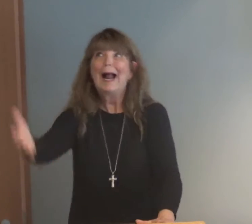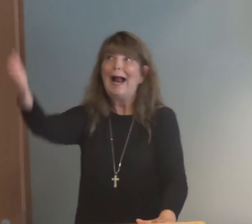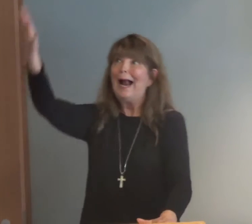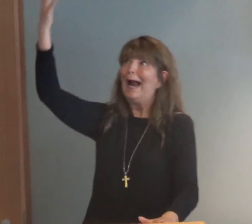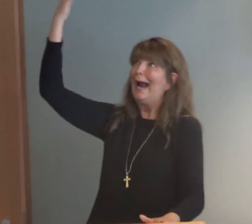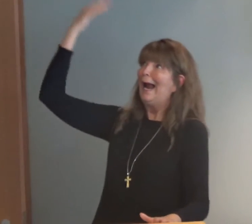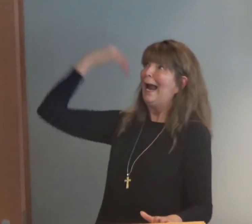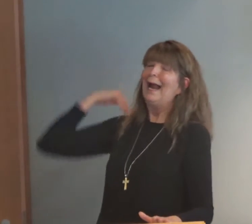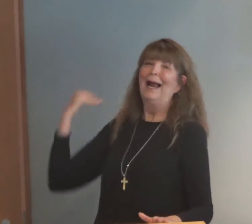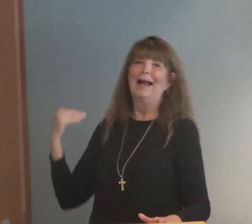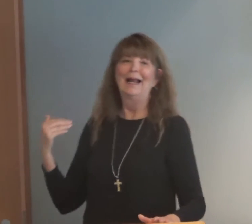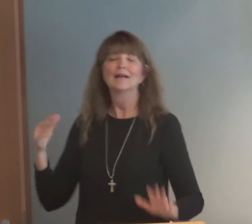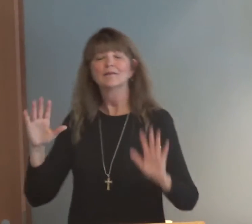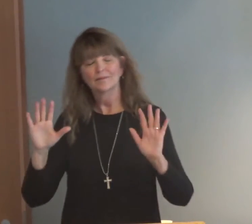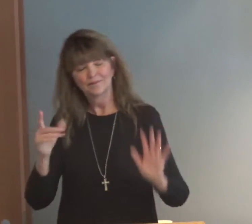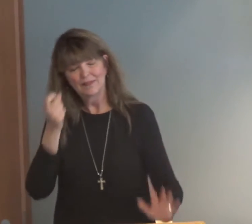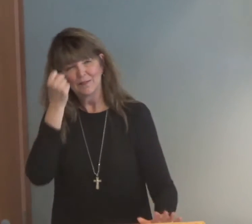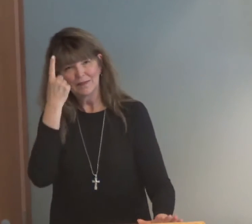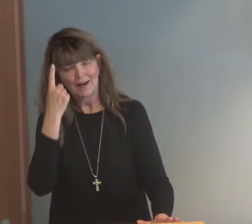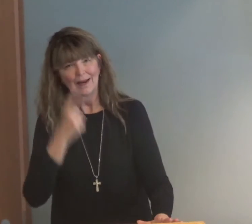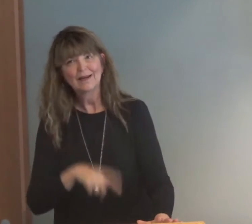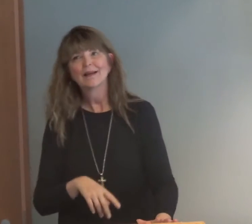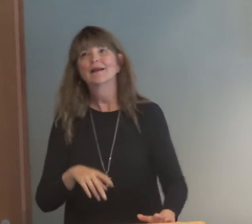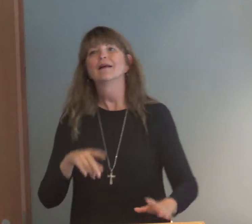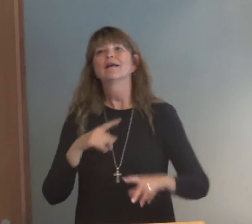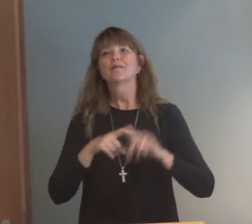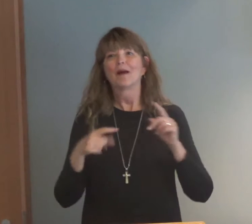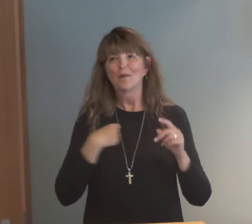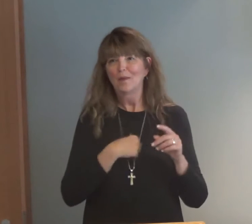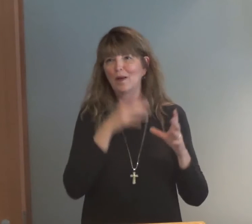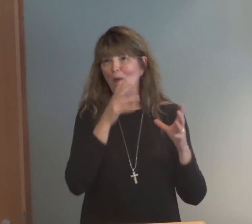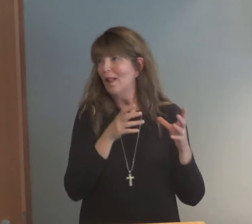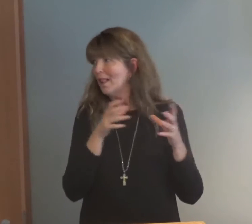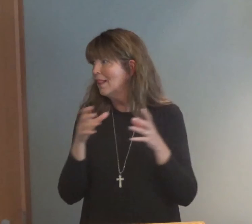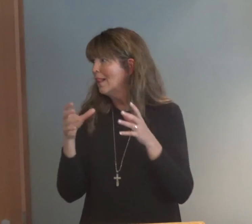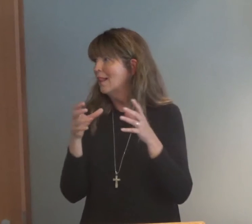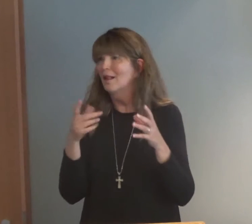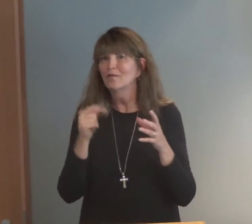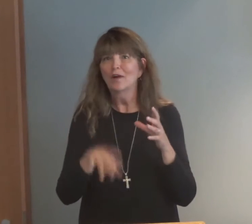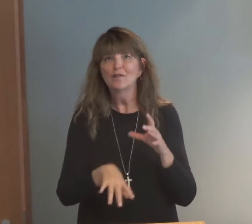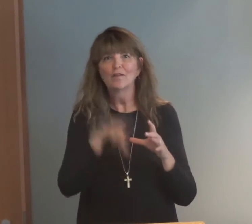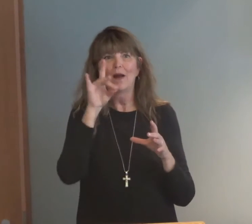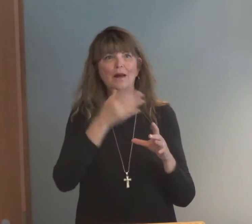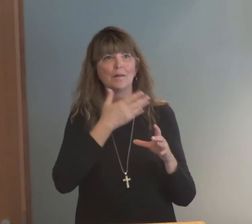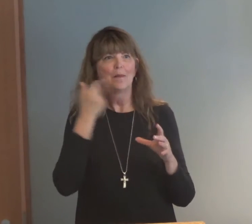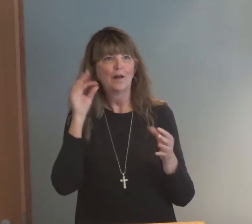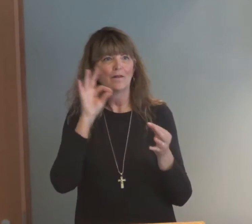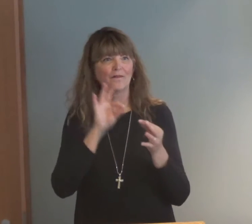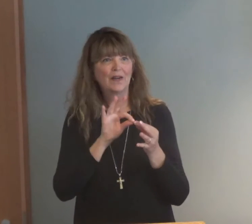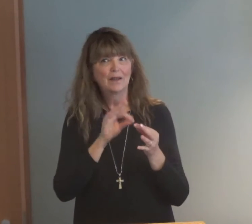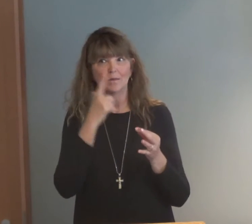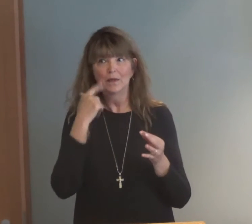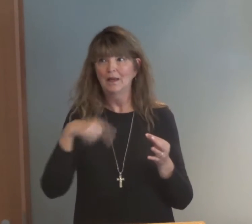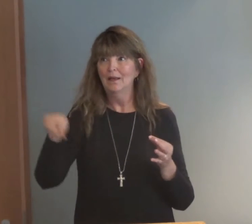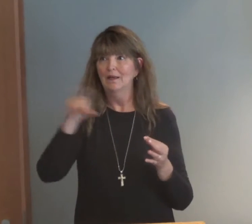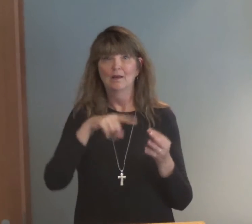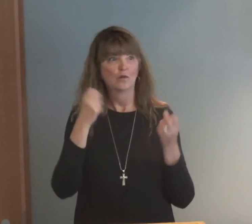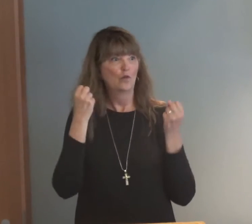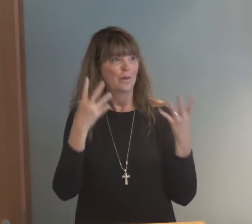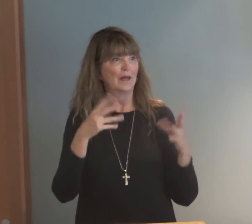And here we are back in a room just like we were when we first started years and years ago. You know, we will look around and see